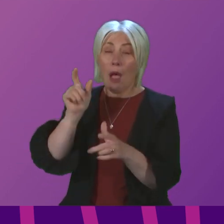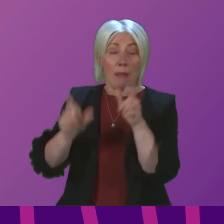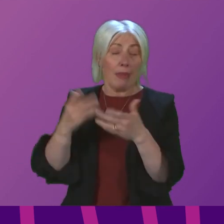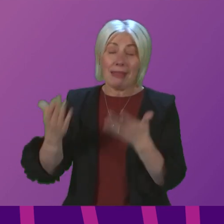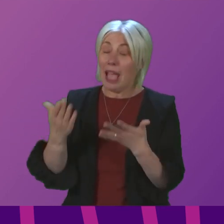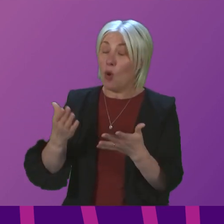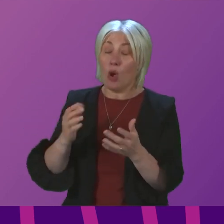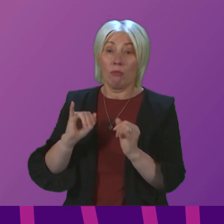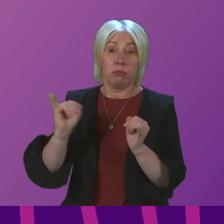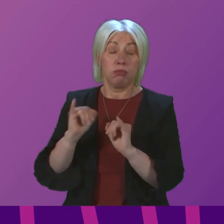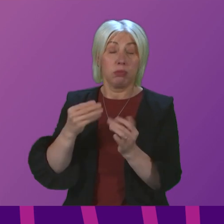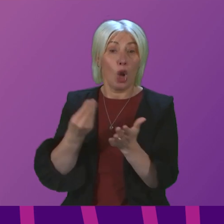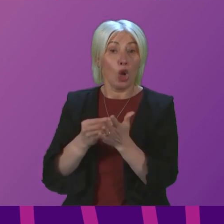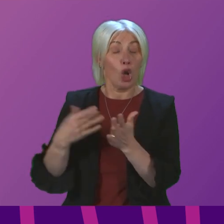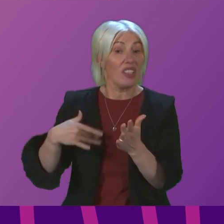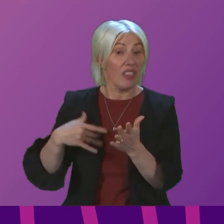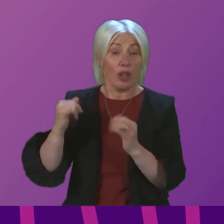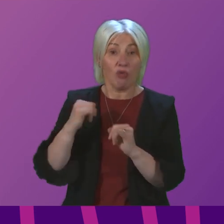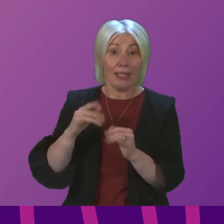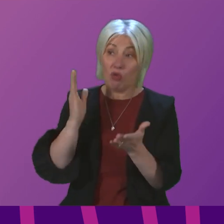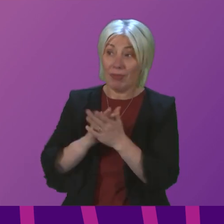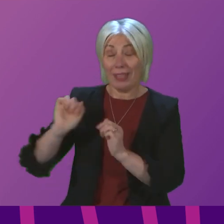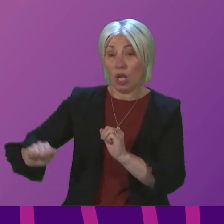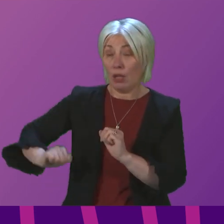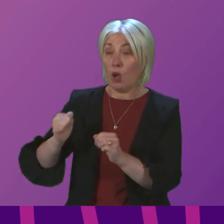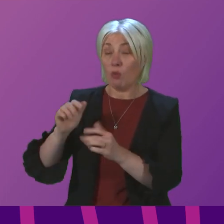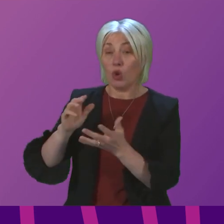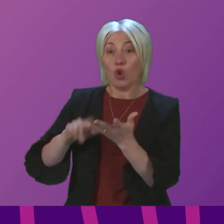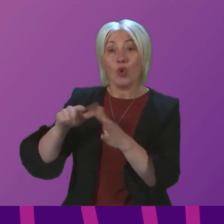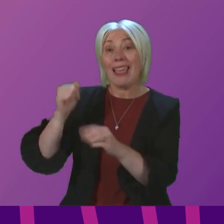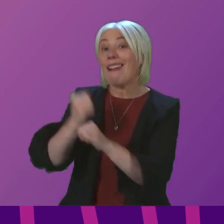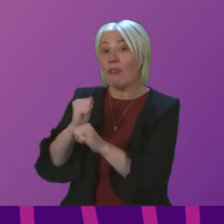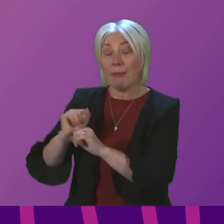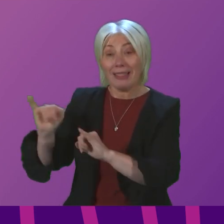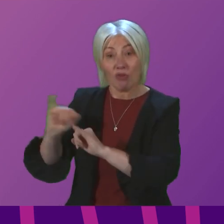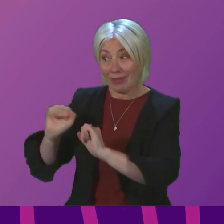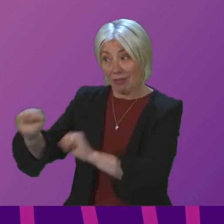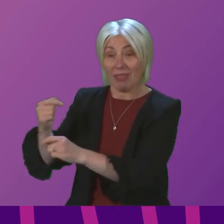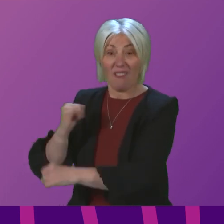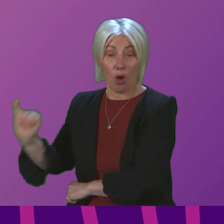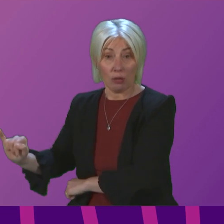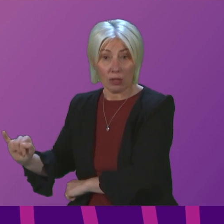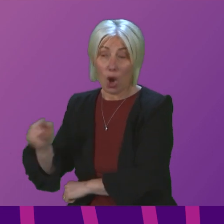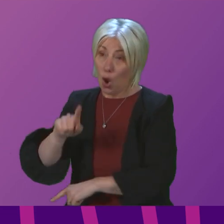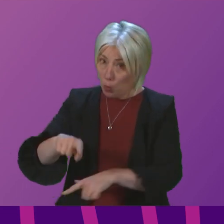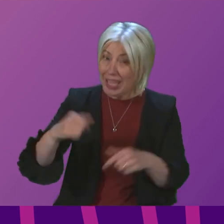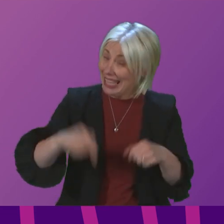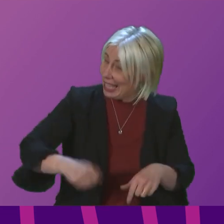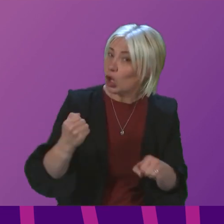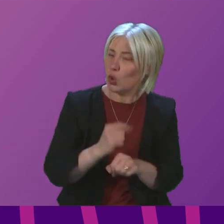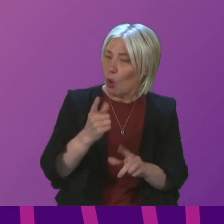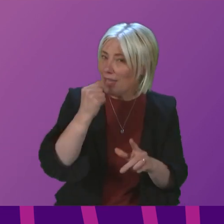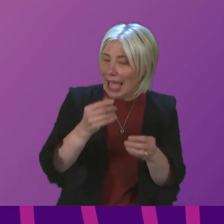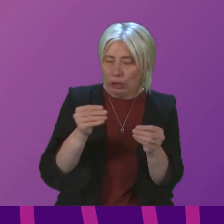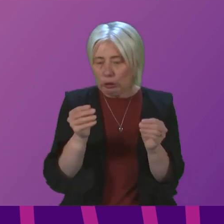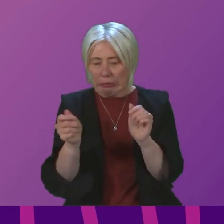is entirely of the UK Government's making. And in Scotland, we are doing what we can to mitigate. I am proud that the constructive